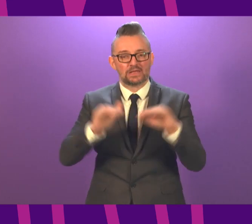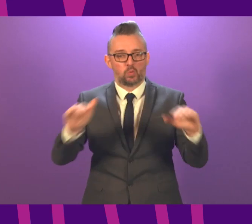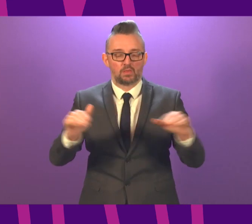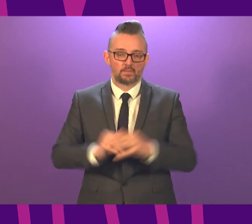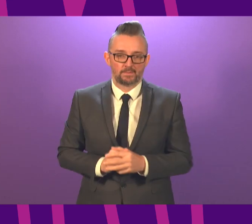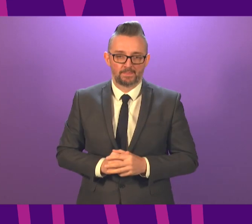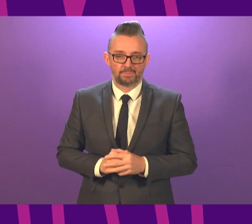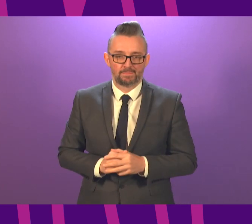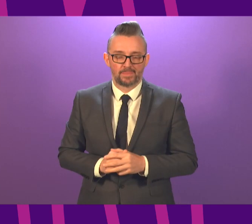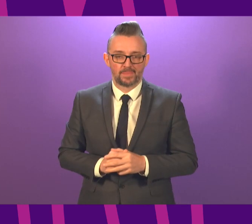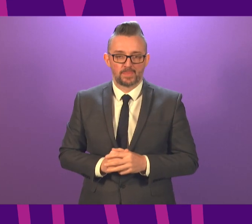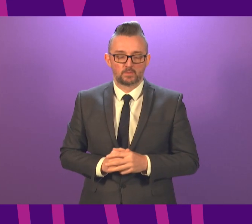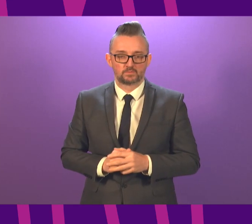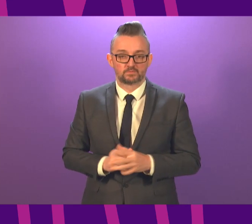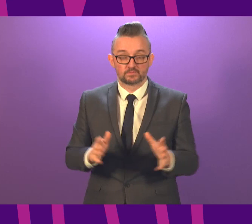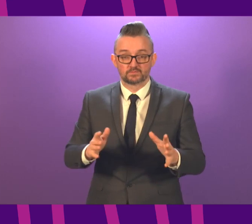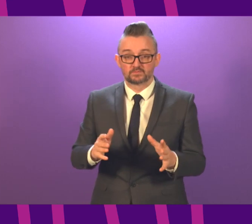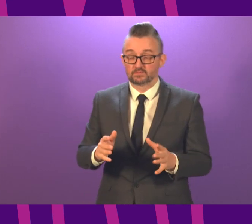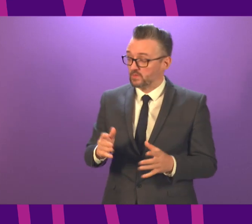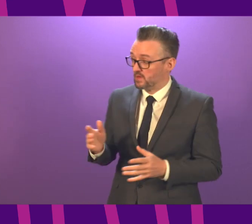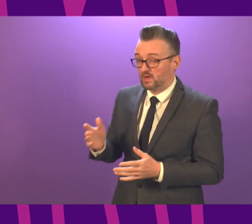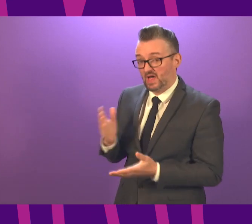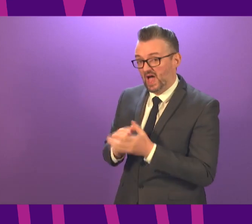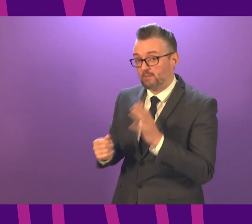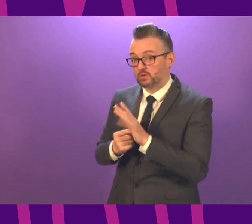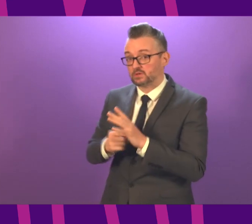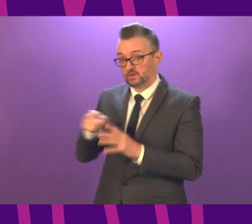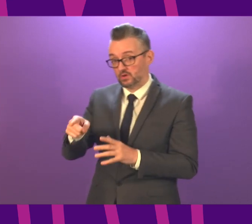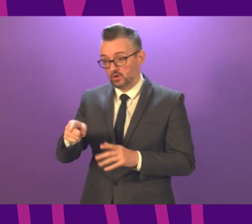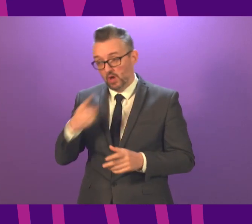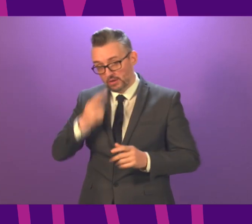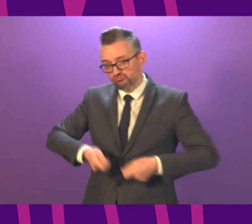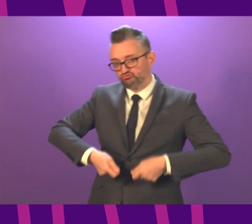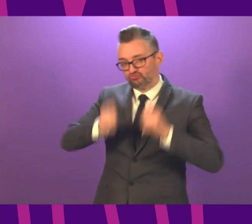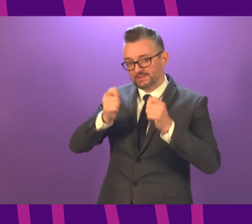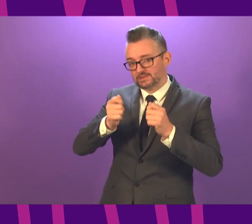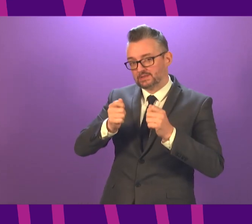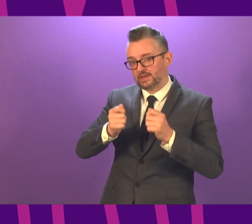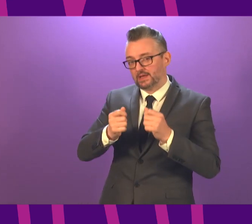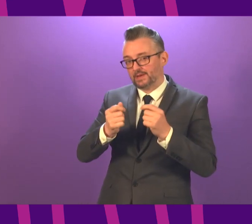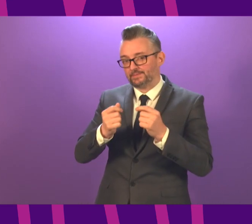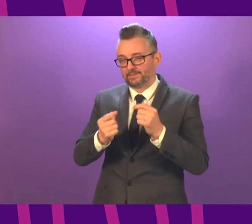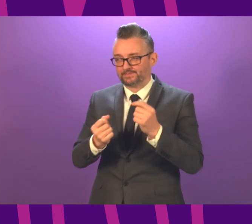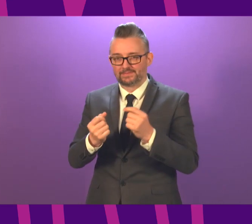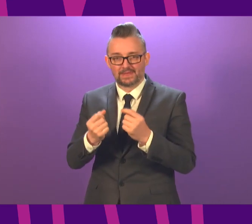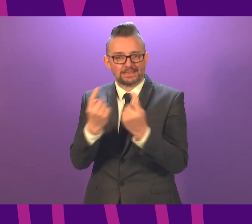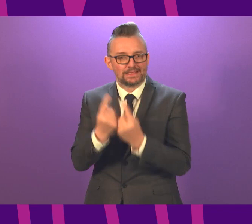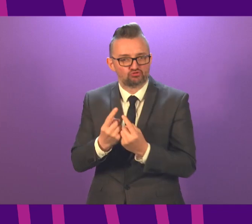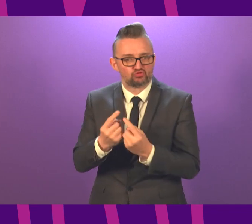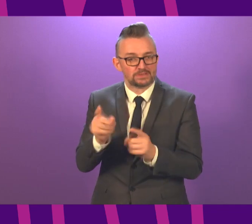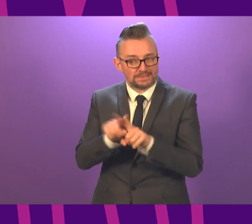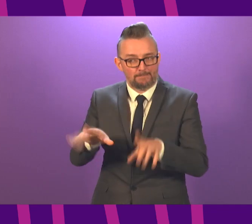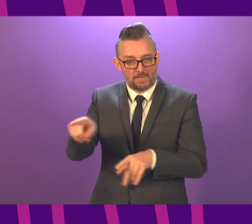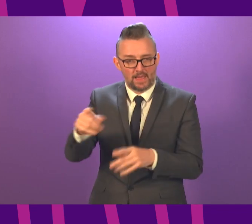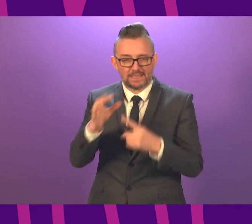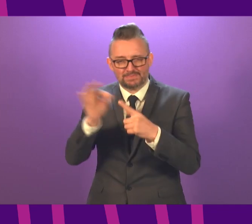Well, I think it's important that we take up and address individual cases like that one, and if Rhoda Grant wants to write to the Health Secretary or email her this afternoon, we'll look